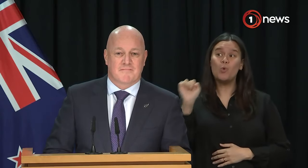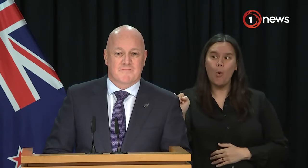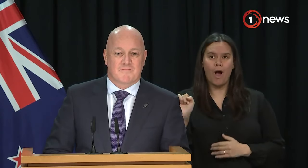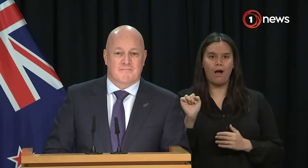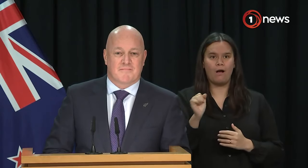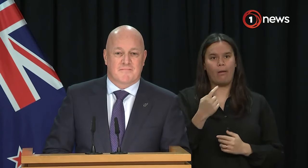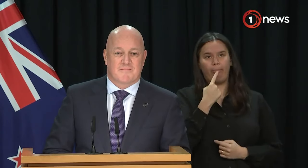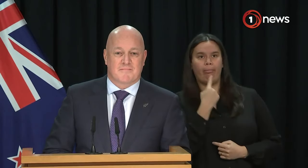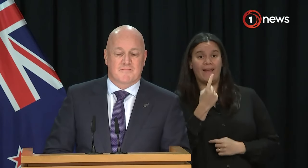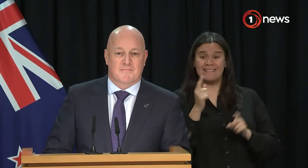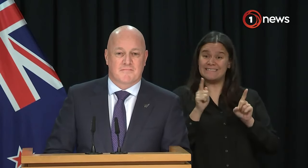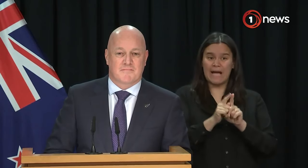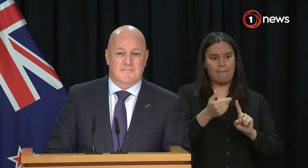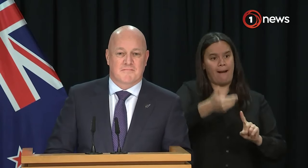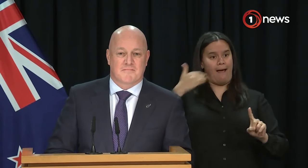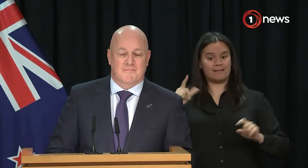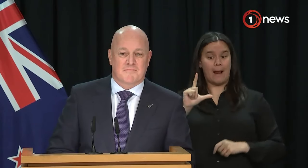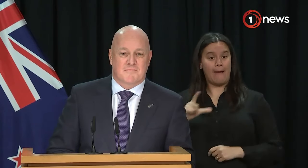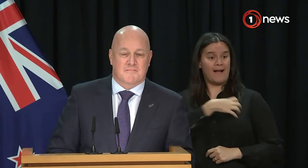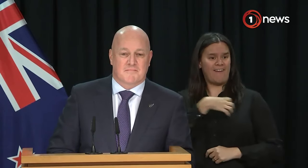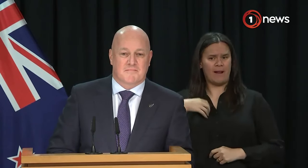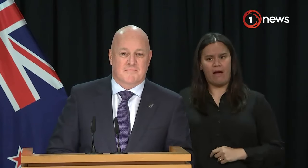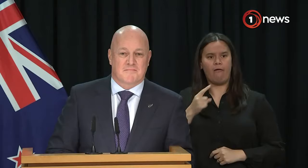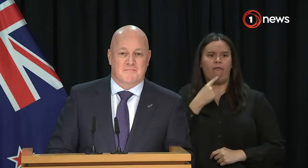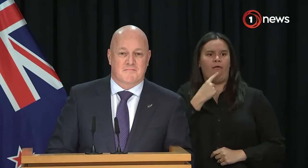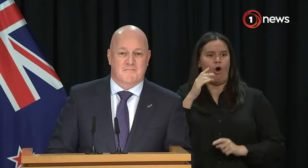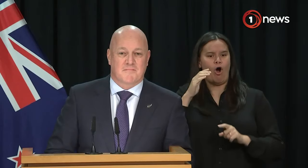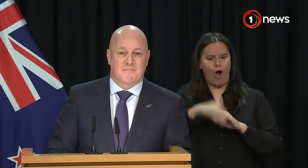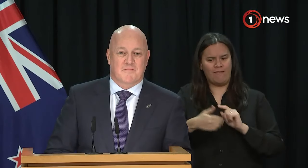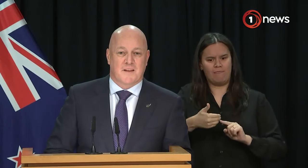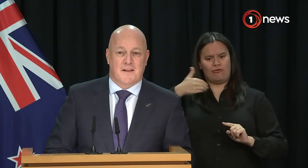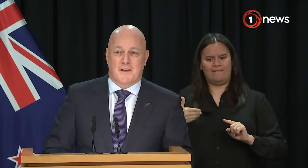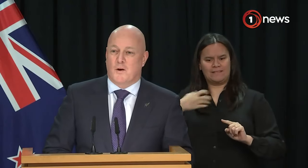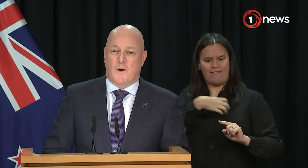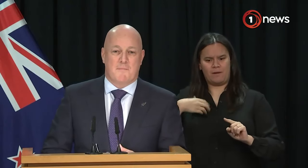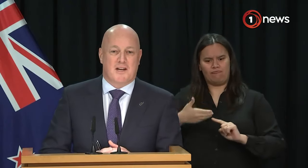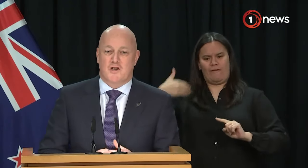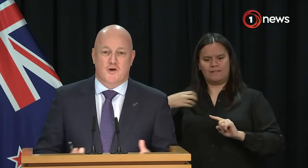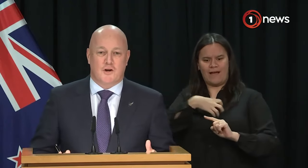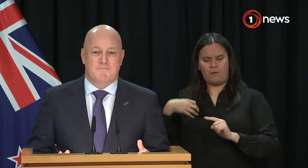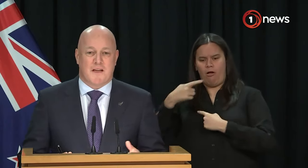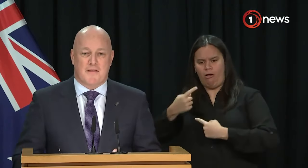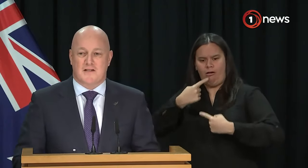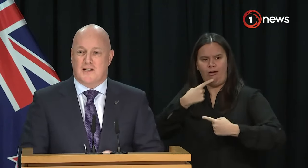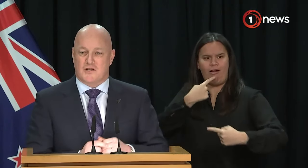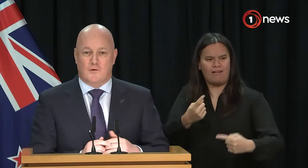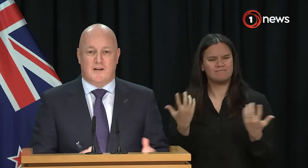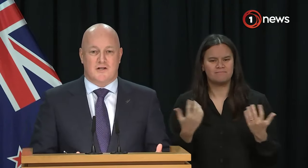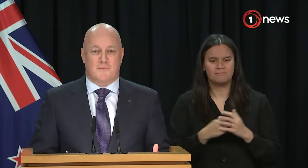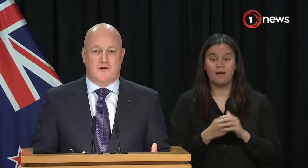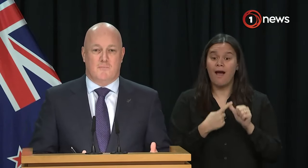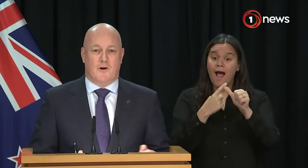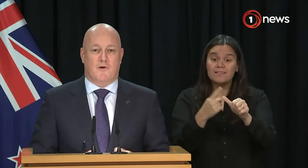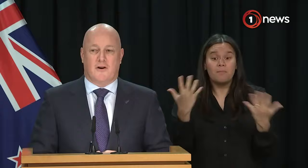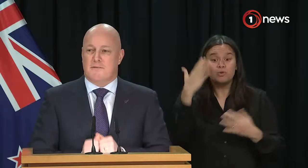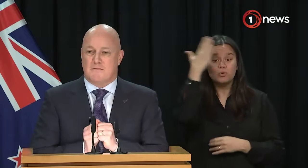Party had when they were in government, or even the key administration had when they were in government. I'm just curious as to what you're doing differently. We are making sure that things like school